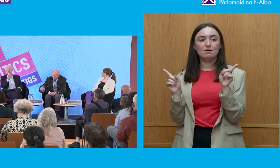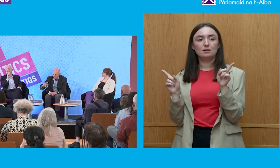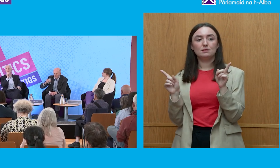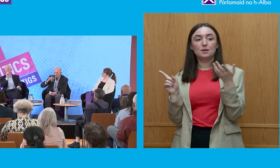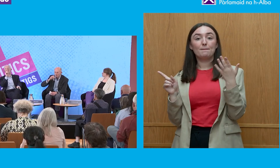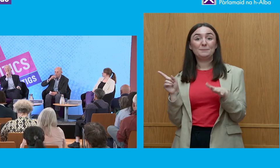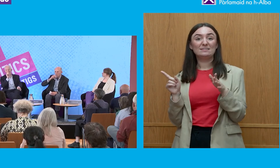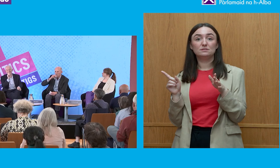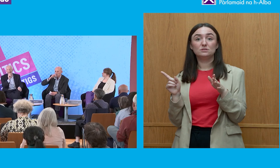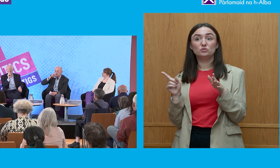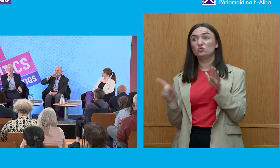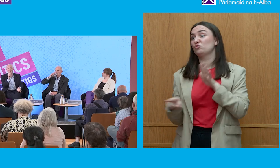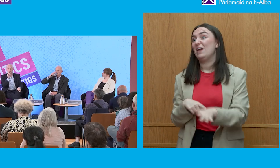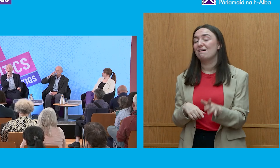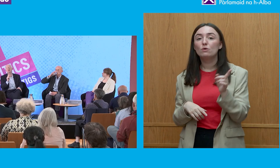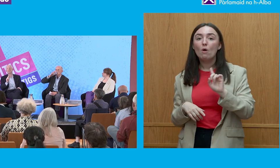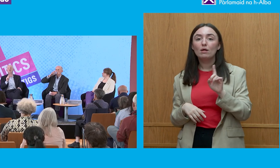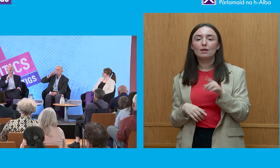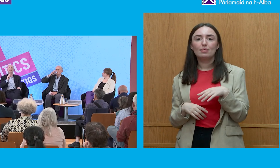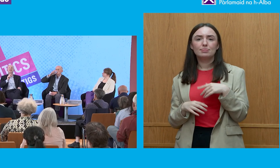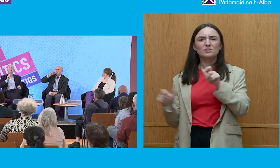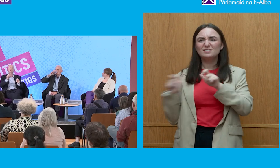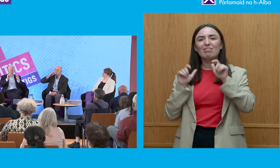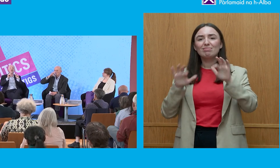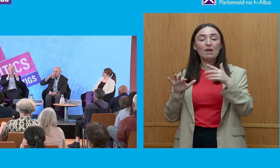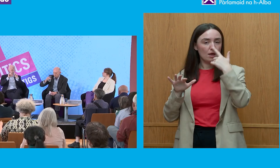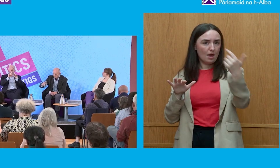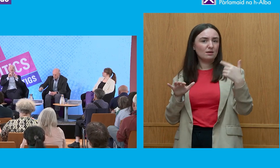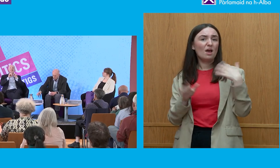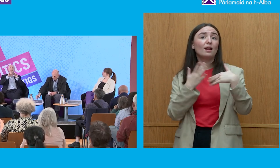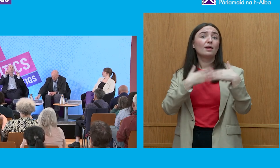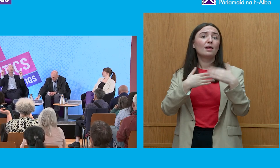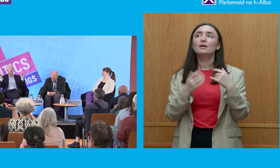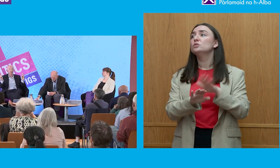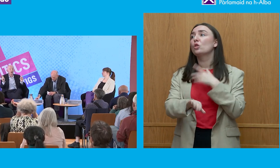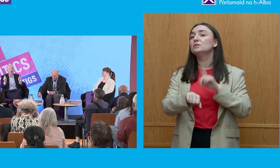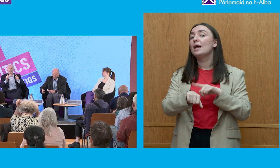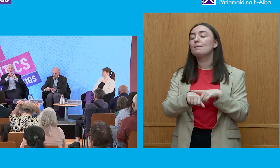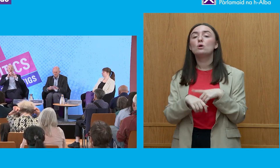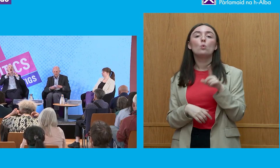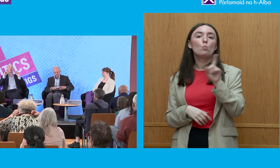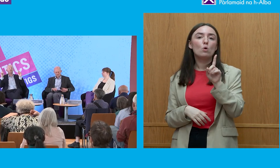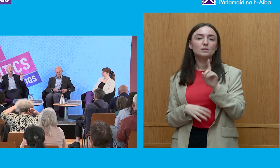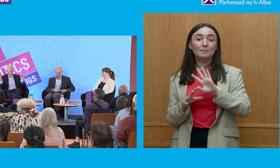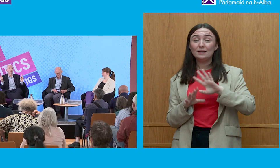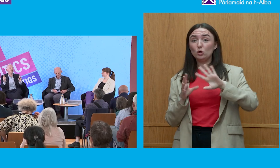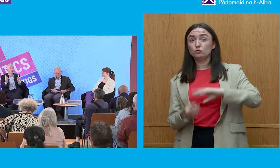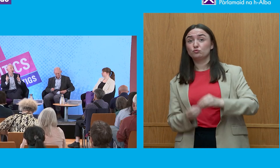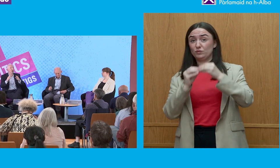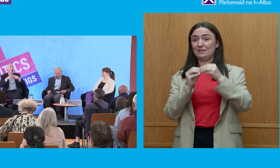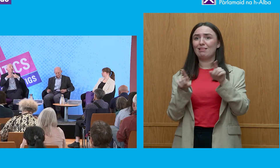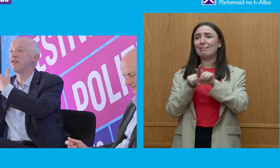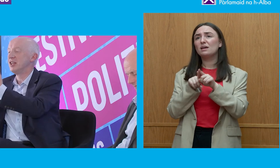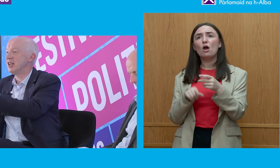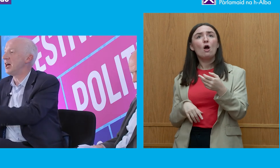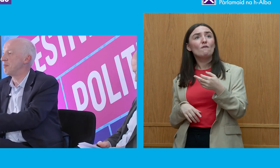pulled and the reason why they're still there and able to get away with this so long is they created a simulcrum a sort of artificial version